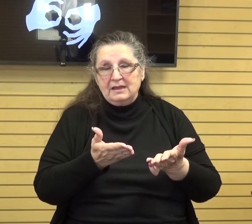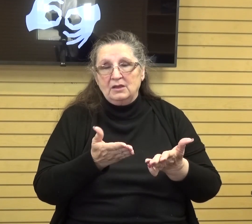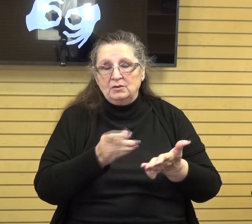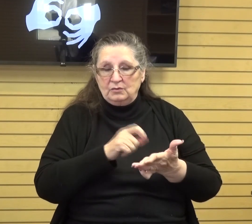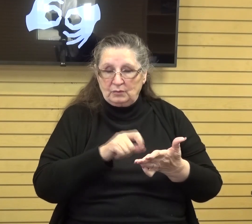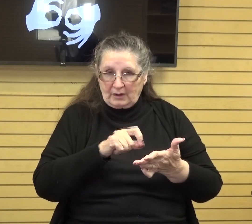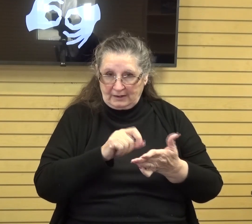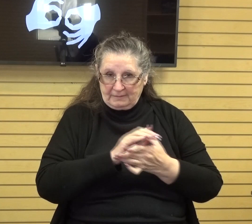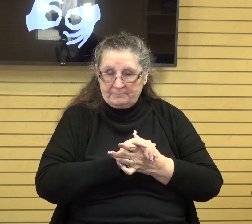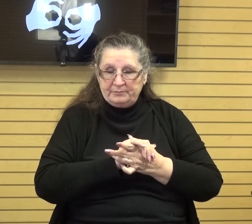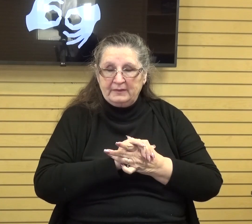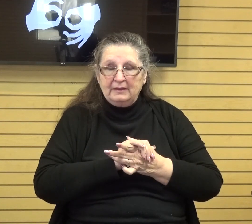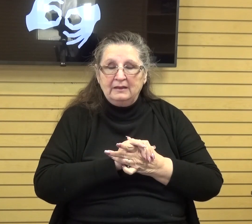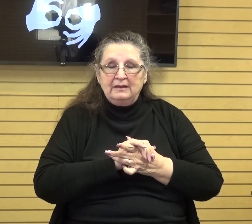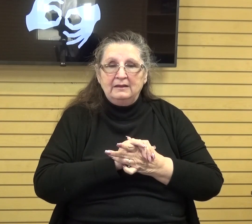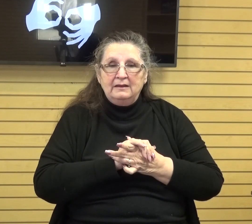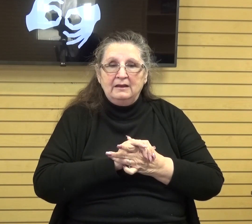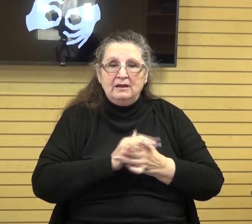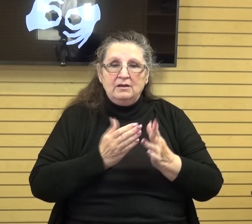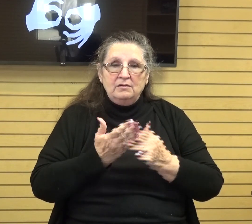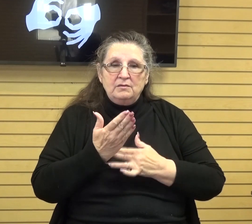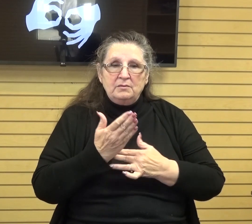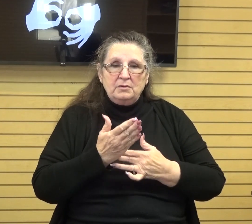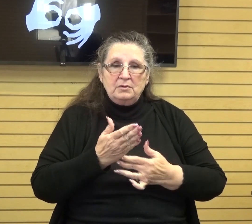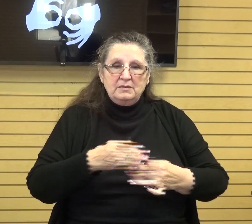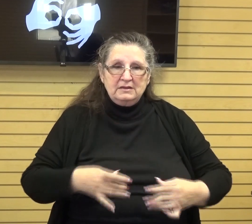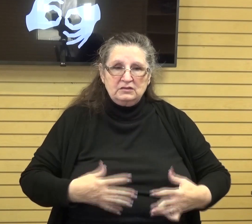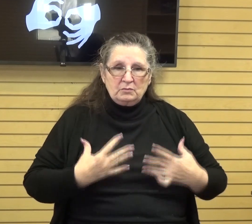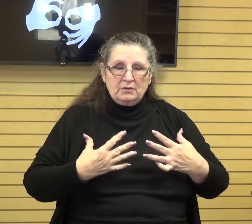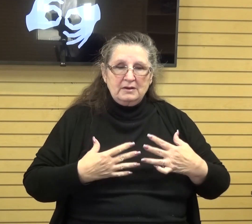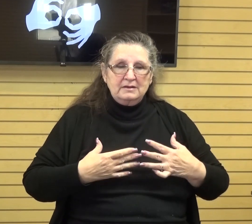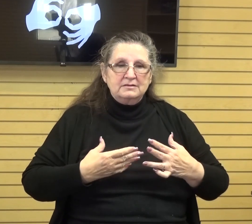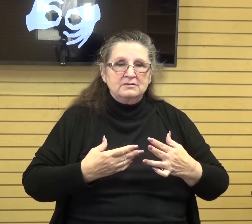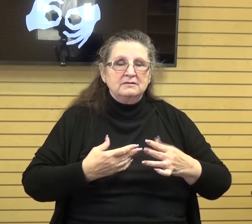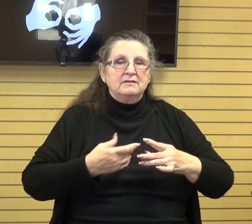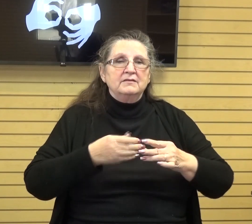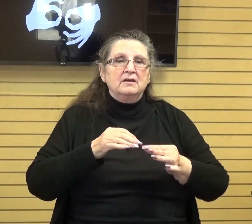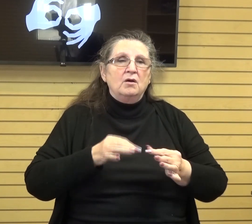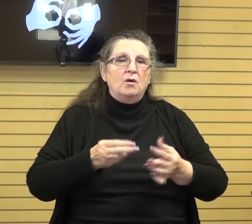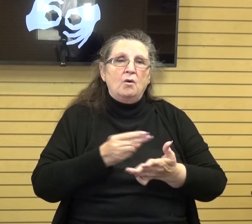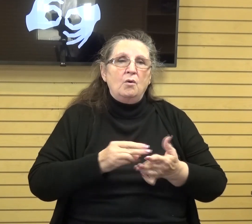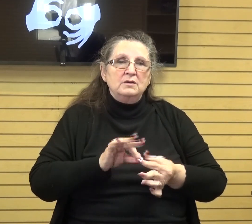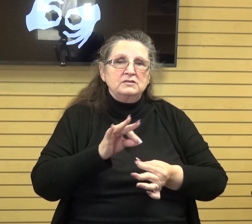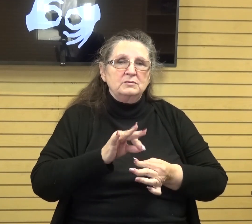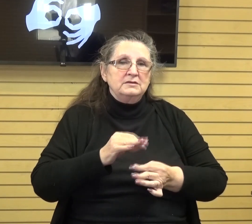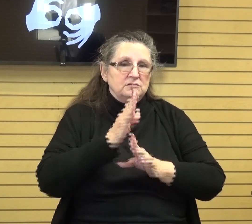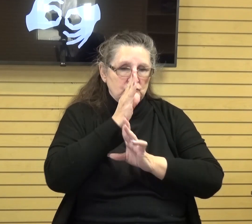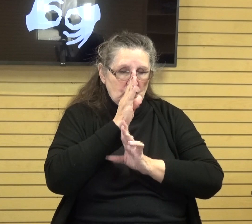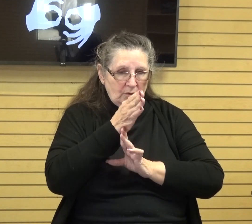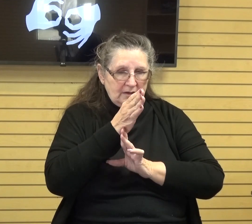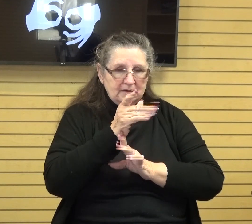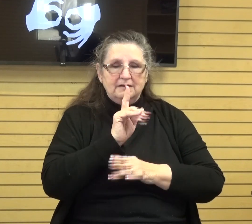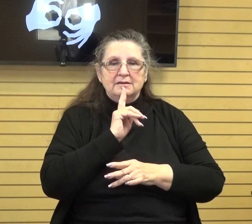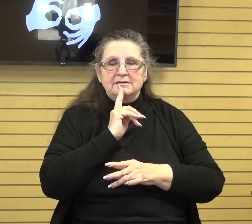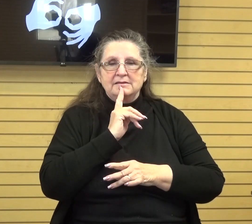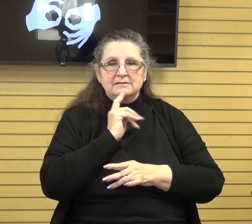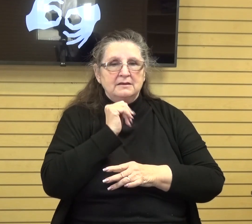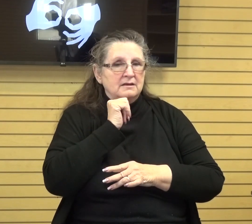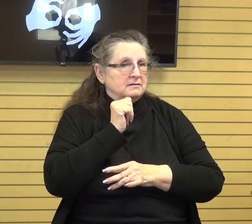through the inspiration of the holy spirit is very direct he says not so the